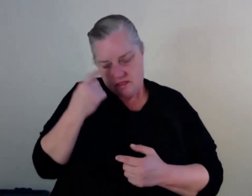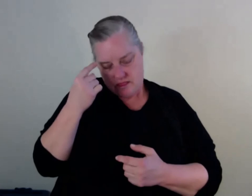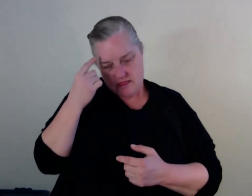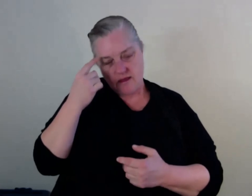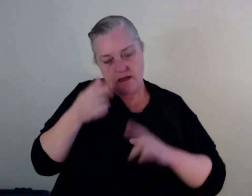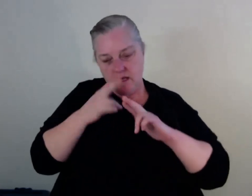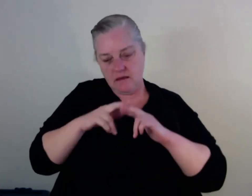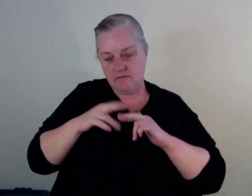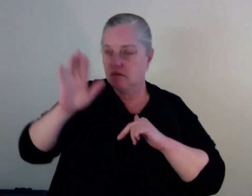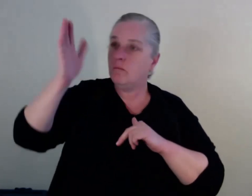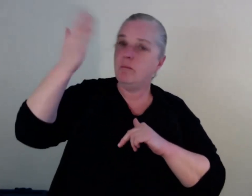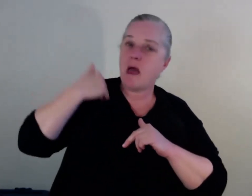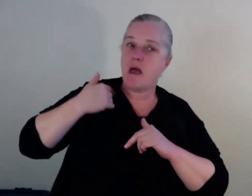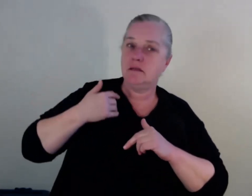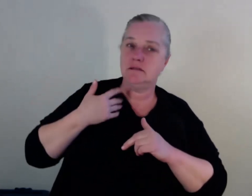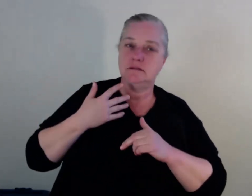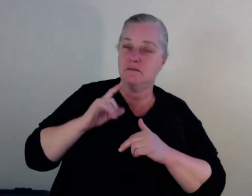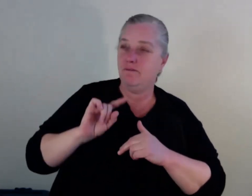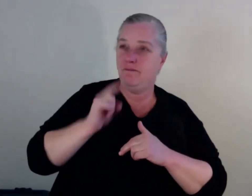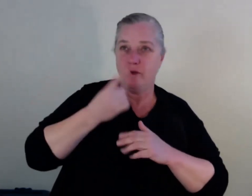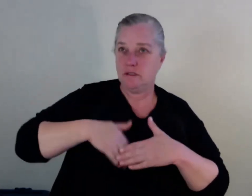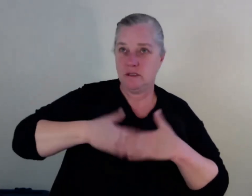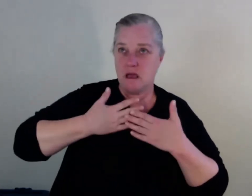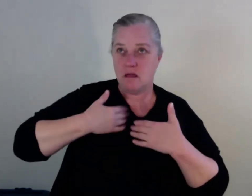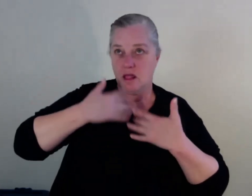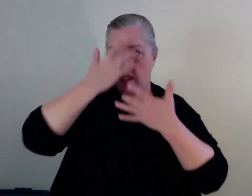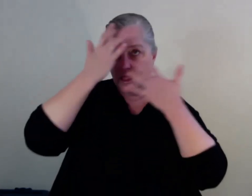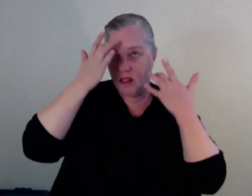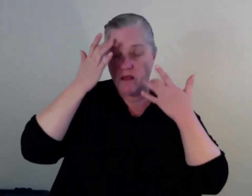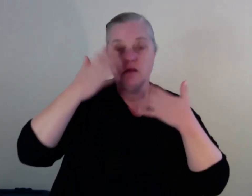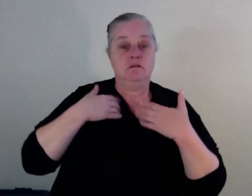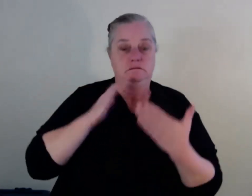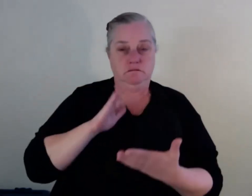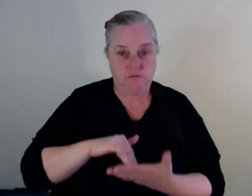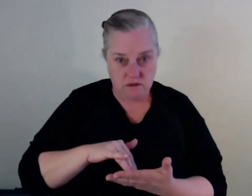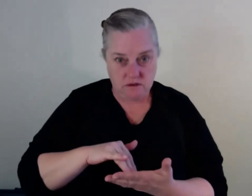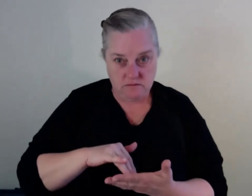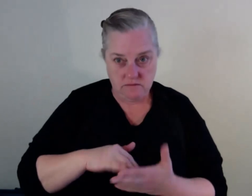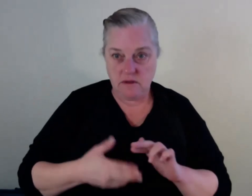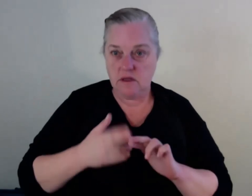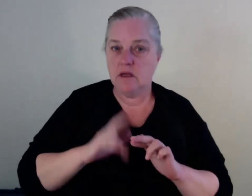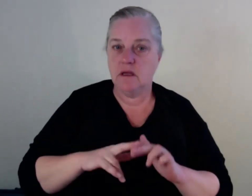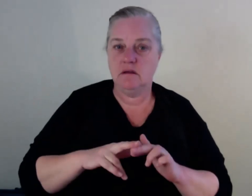that I could relate to would be very beneficial. Thank you.